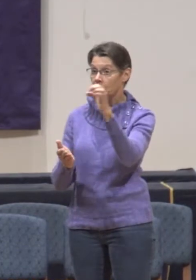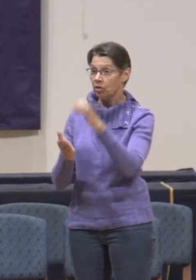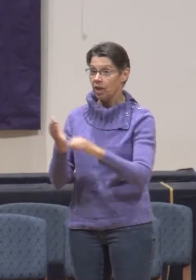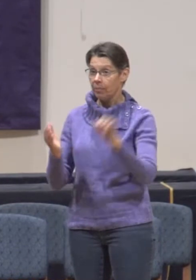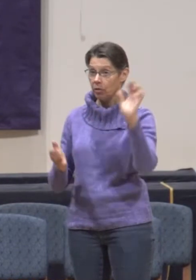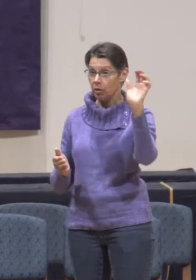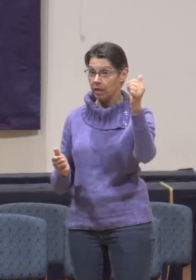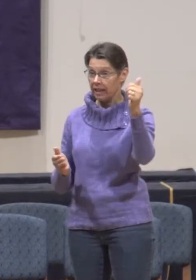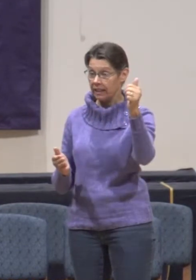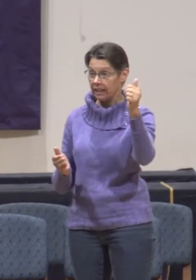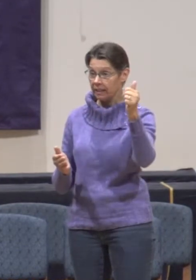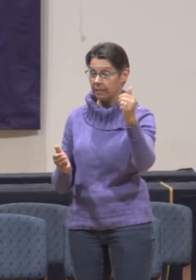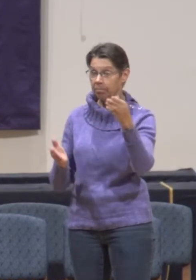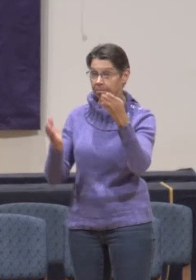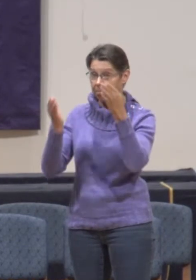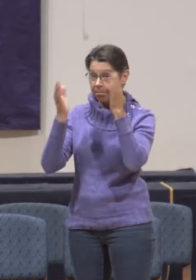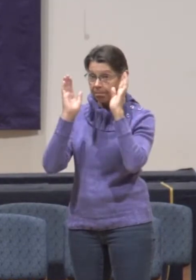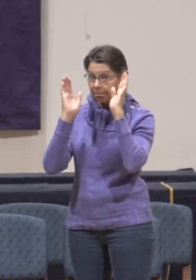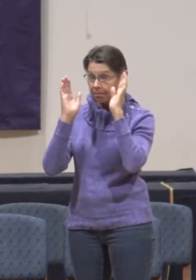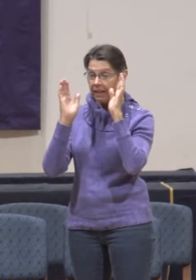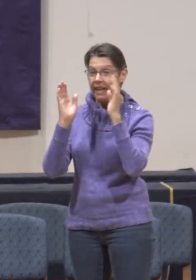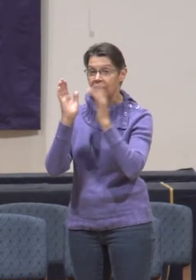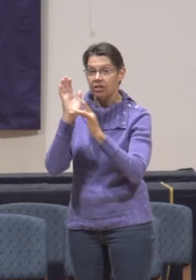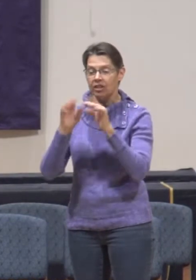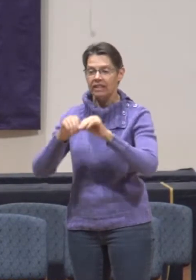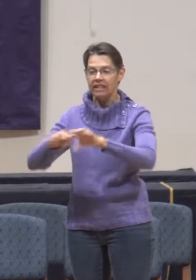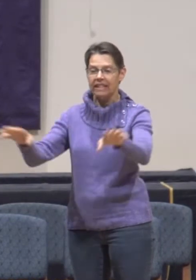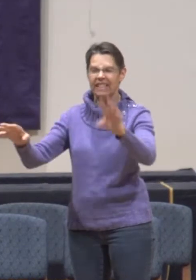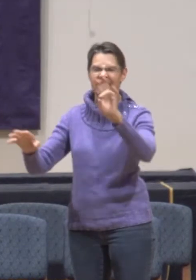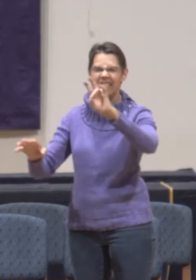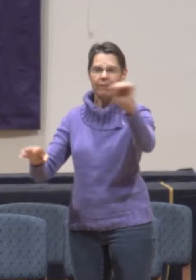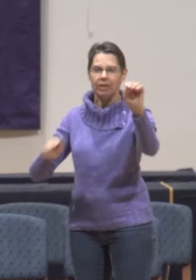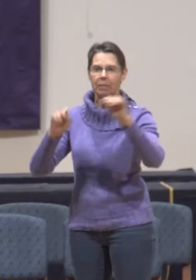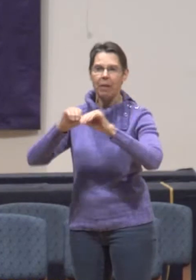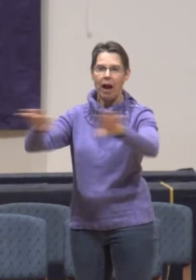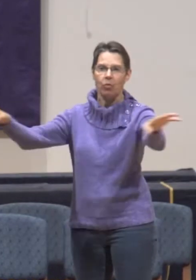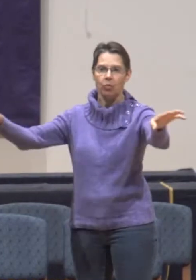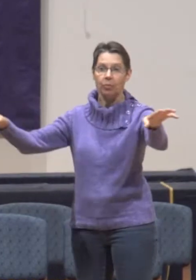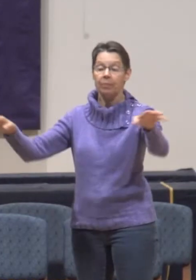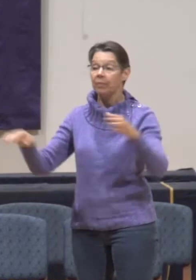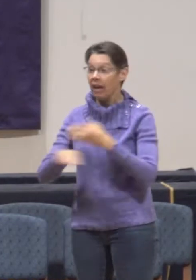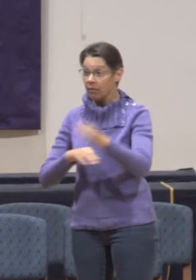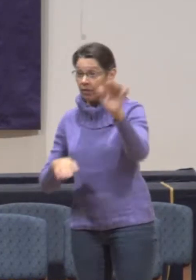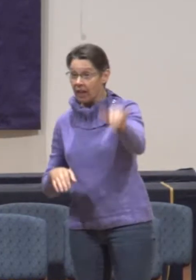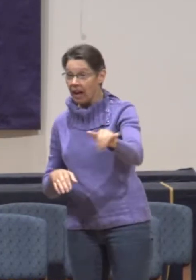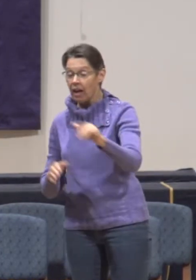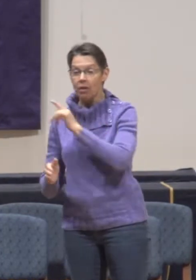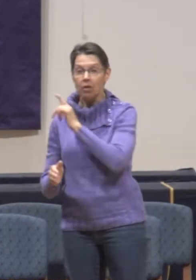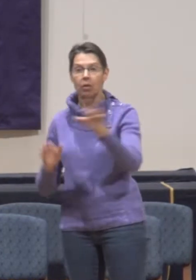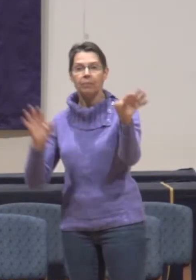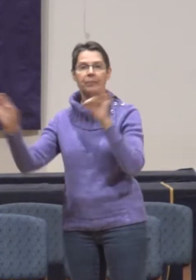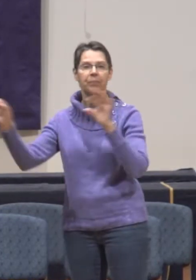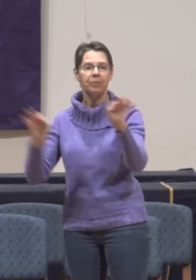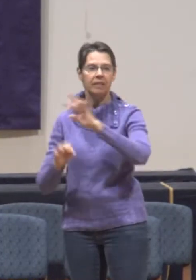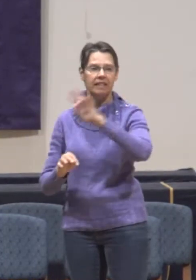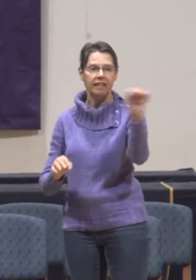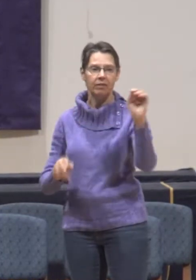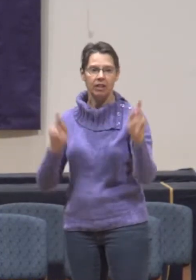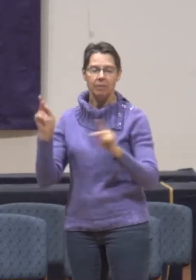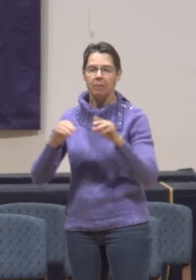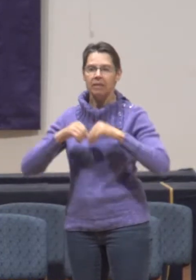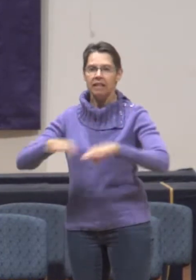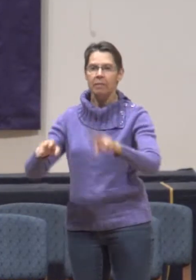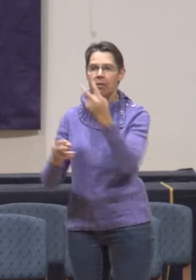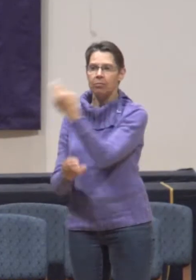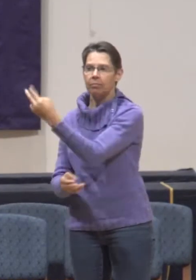as Jesus sends out the 70 into the world. After this, the Lord appointed 70 others and sent them out ahead of him in